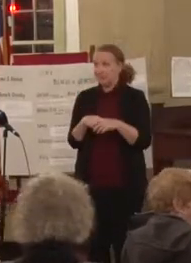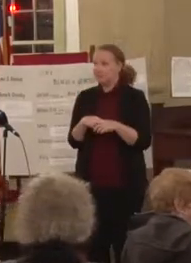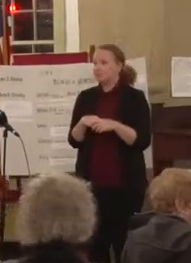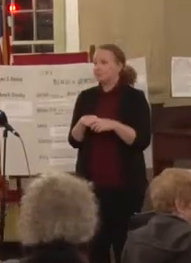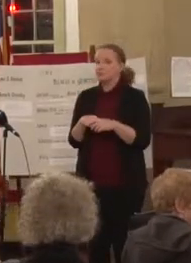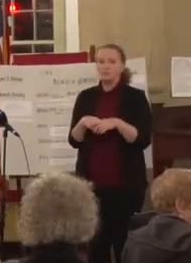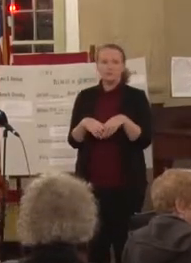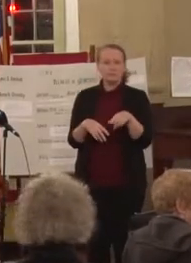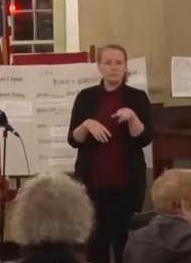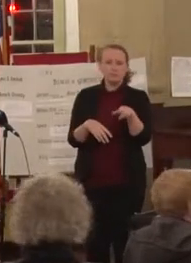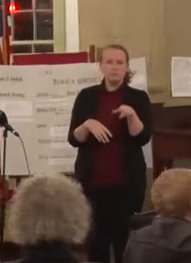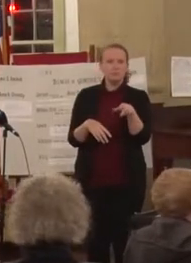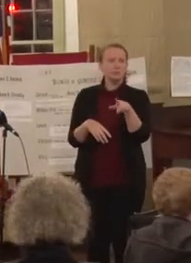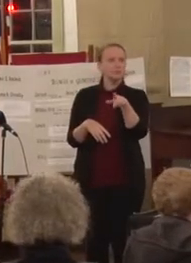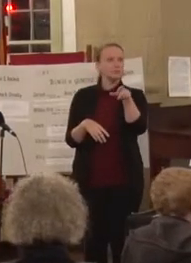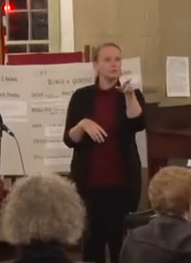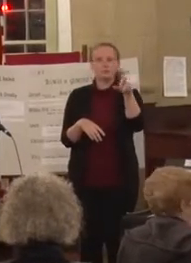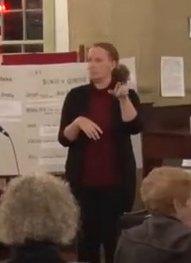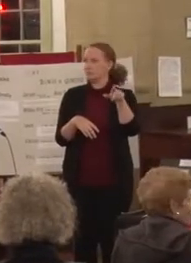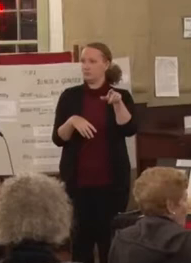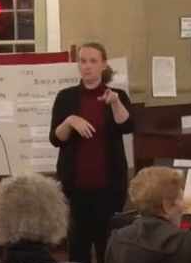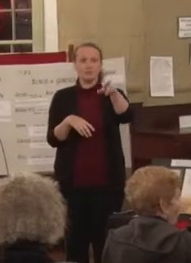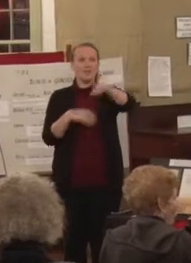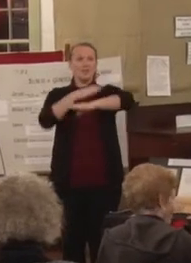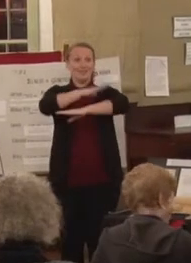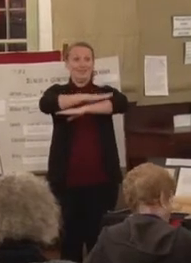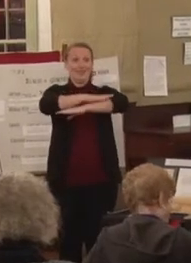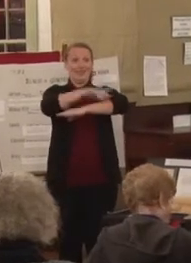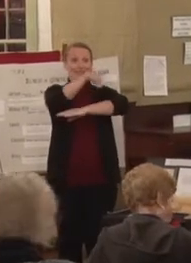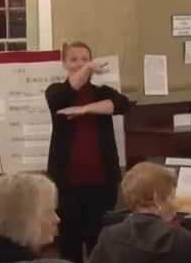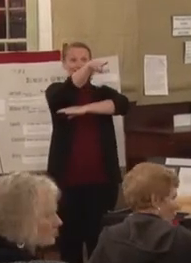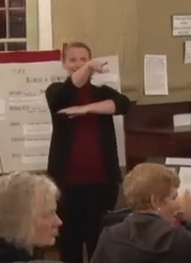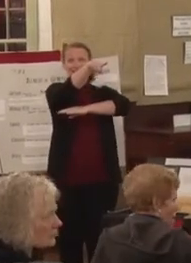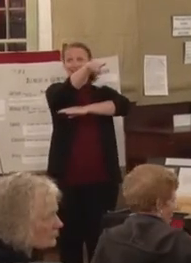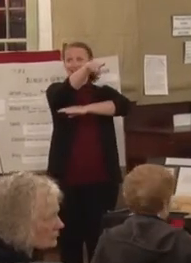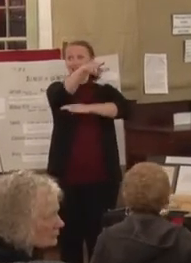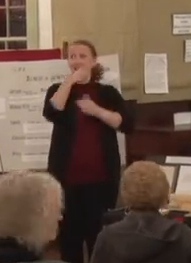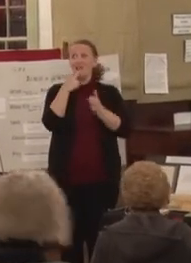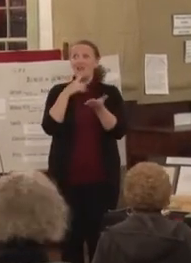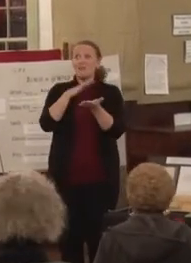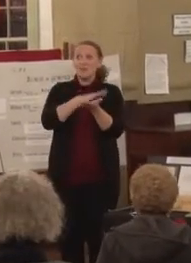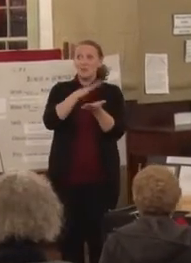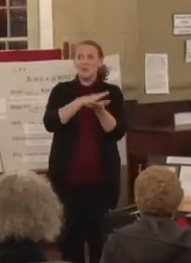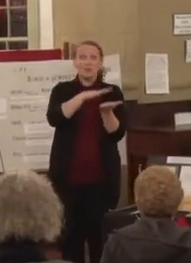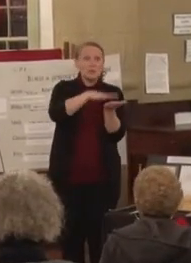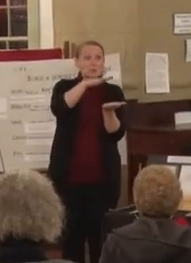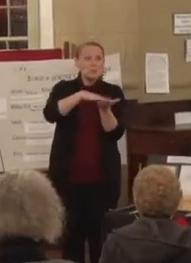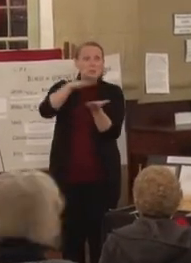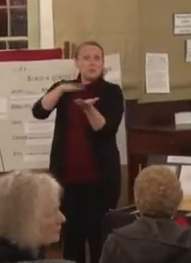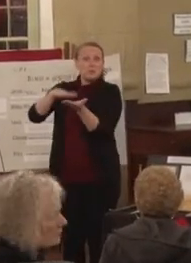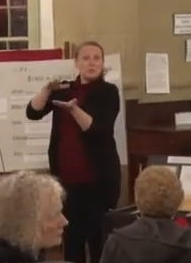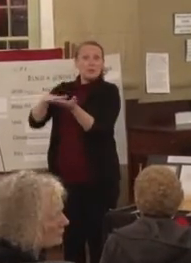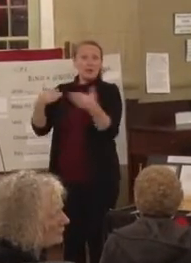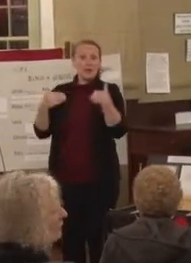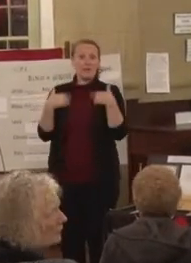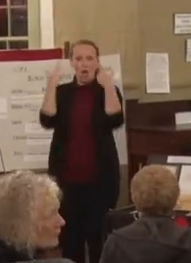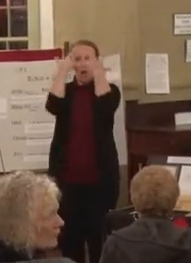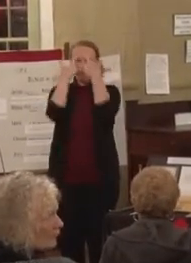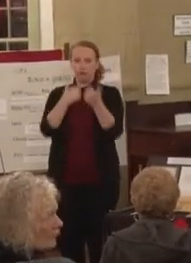literature on the desk back there, those are all free for the having if you